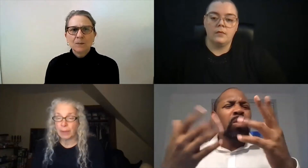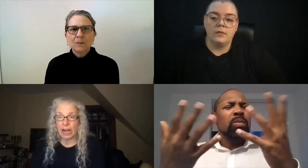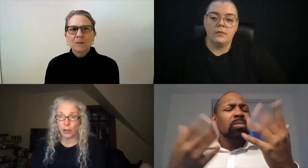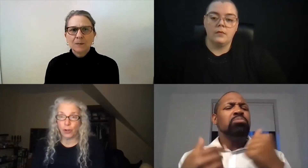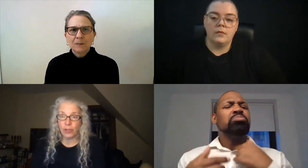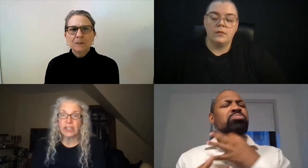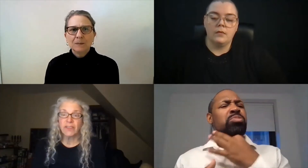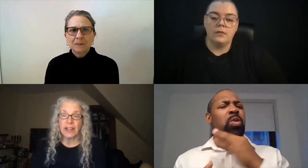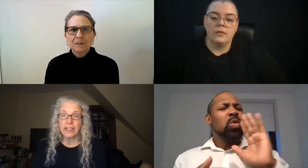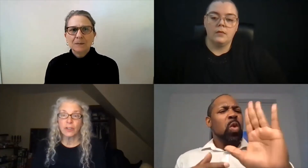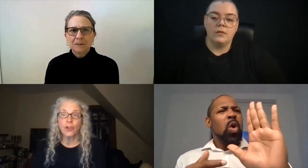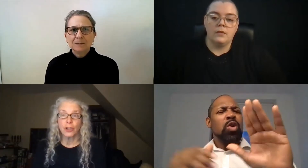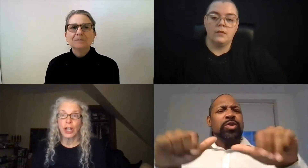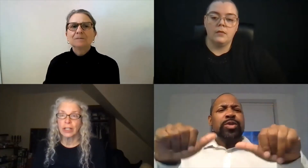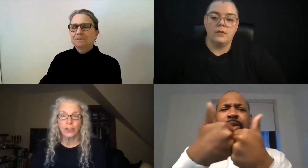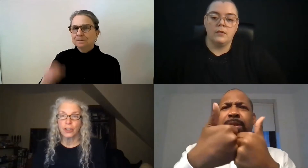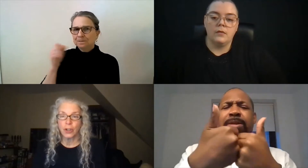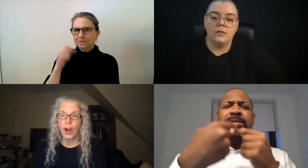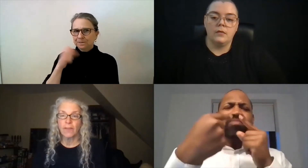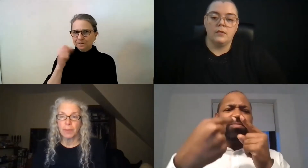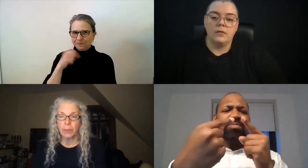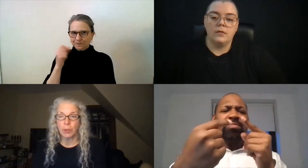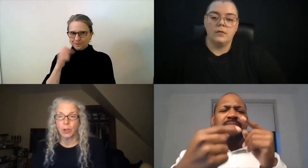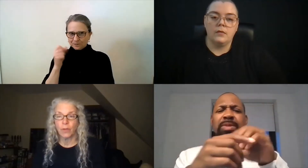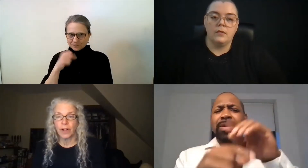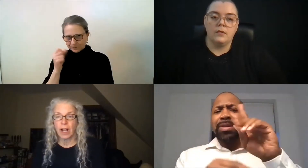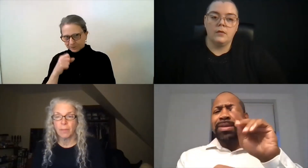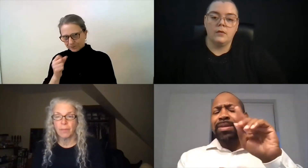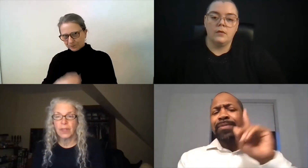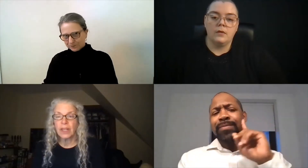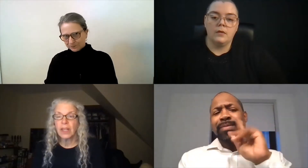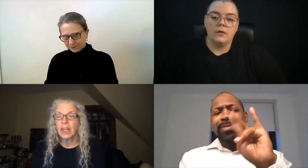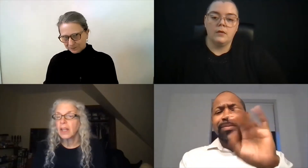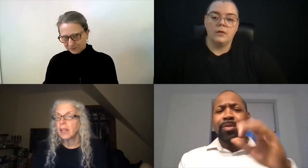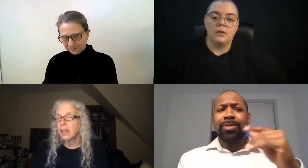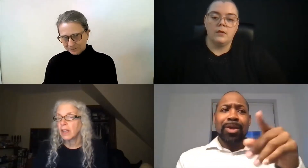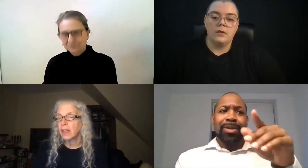I mean, are you still facing certain challenges that you haven't been able to overcome?